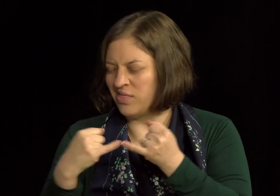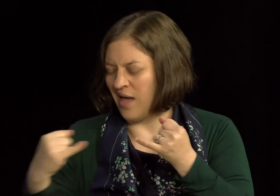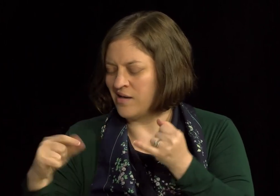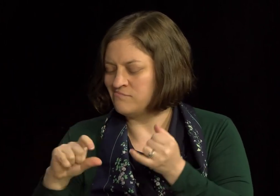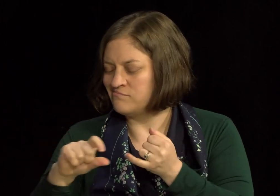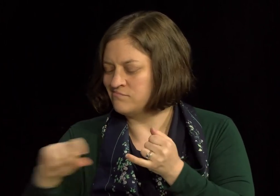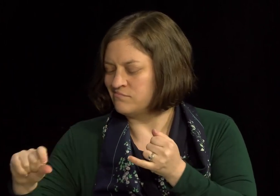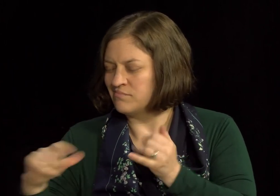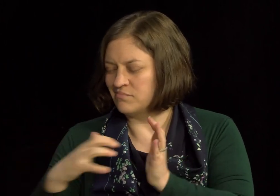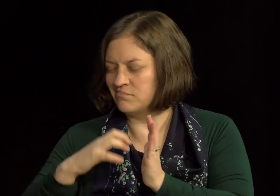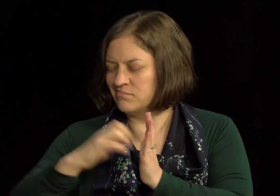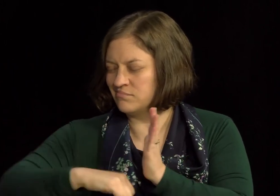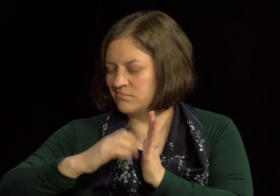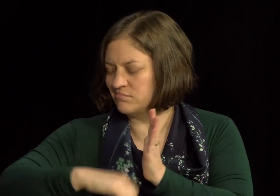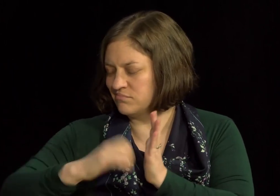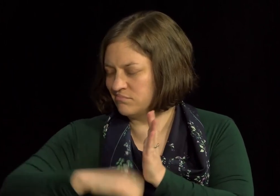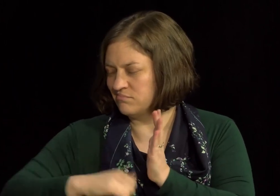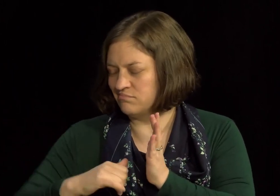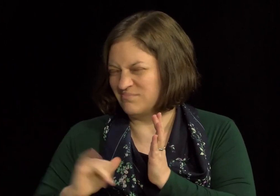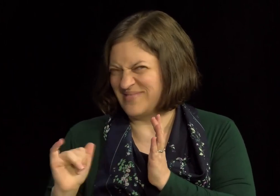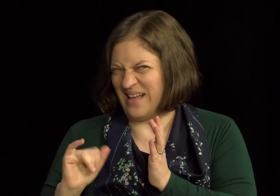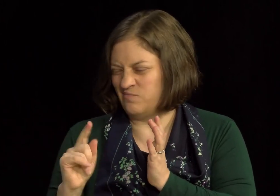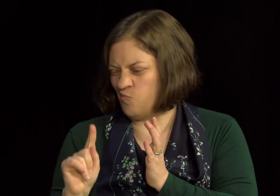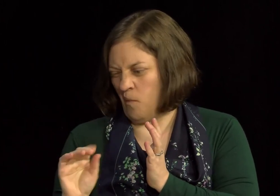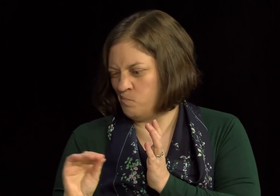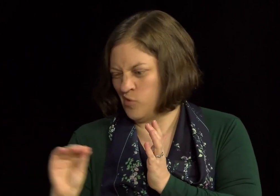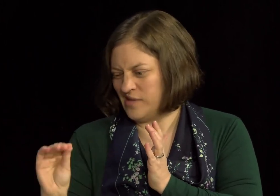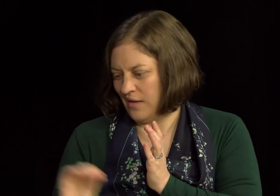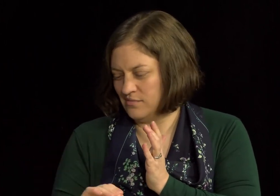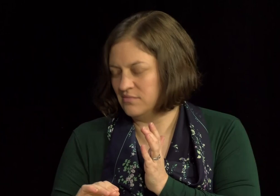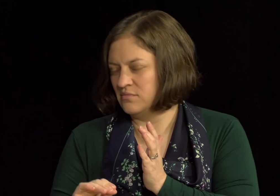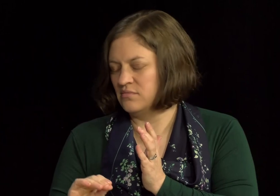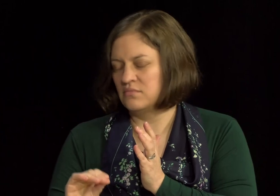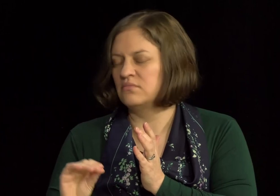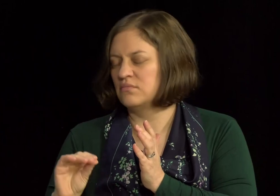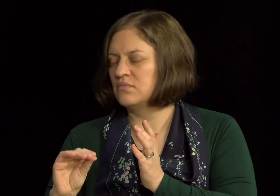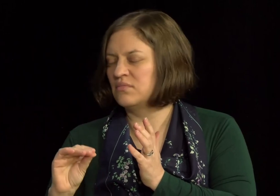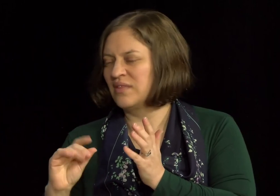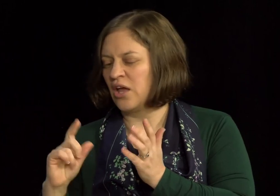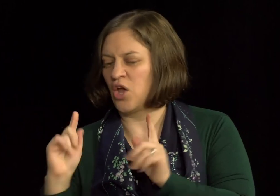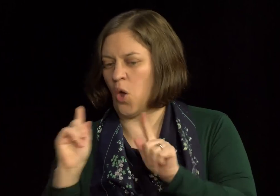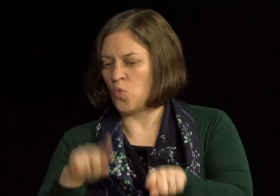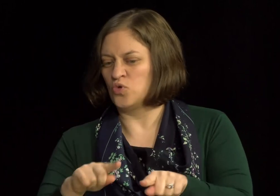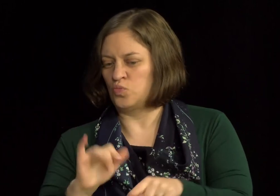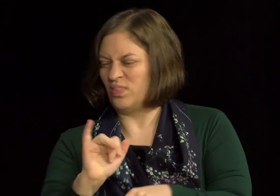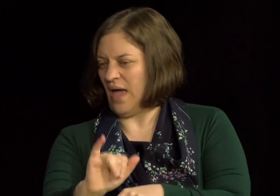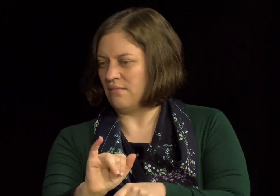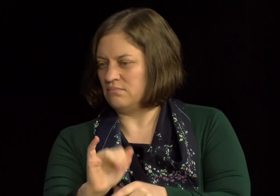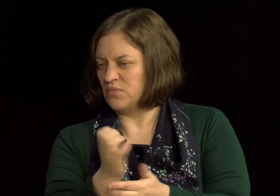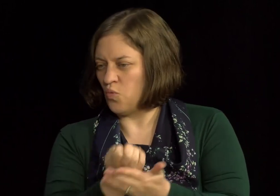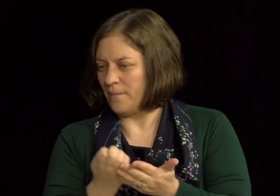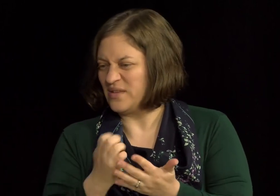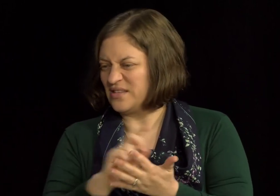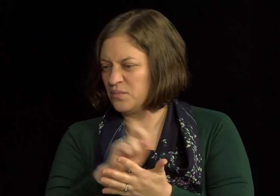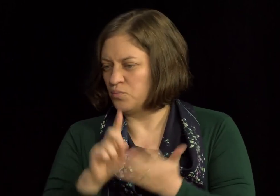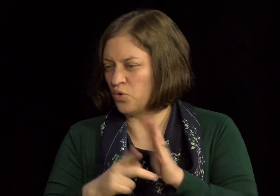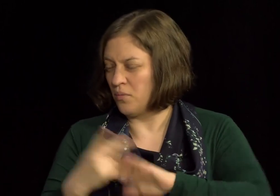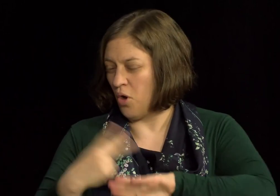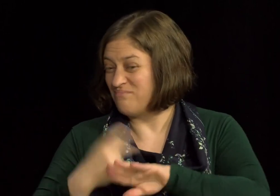that's on, uh, your monthly phone bill, and that money is collected. It's, it's a very small amount on your bill. It's maybe 1%, but it goes toward